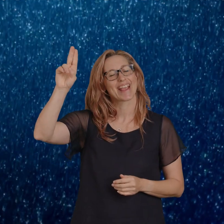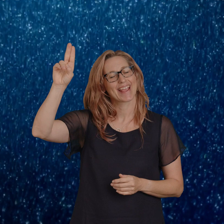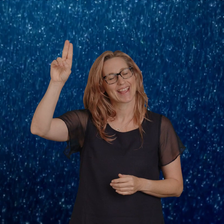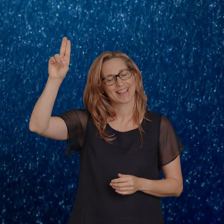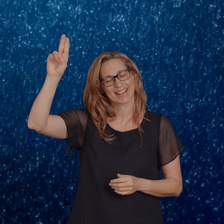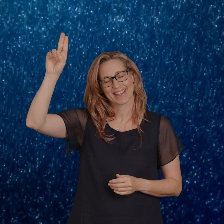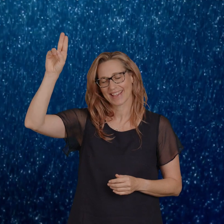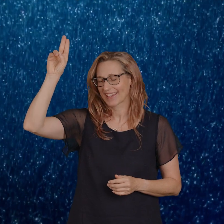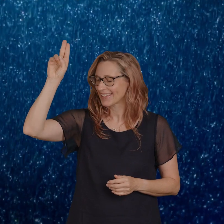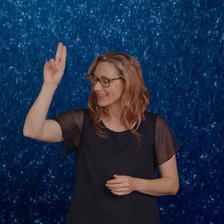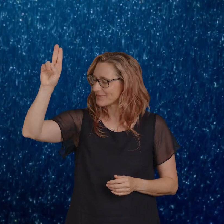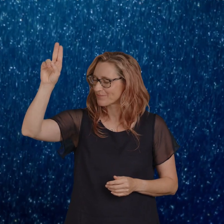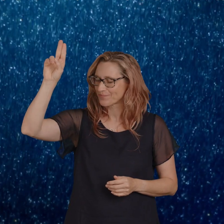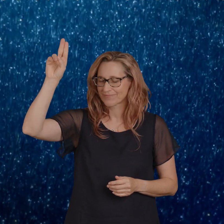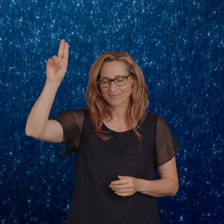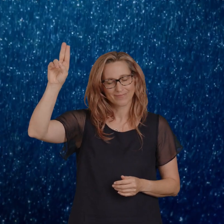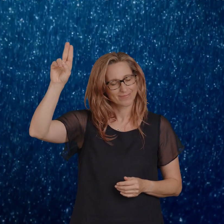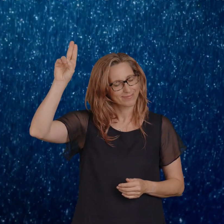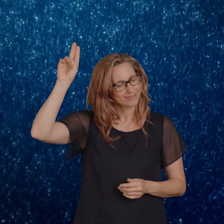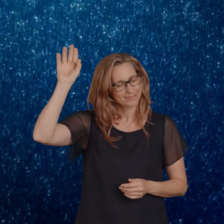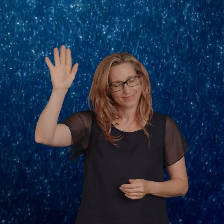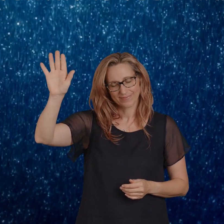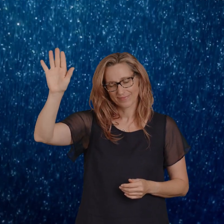Jesus.